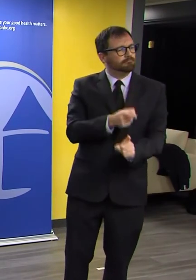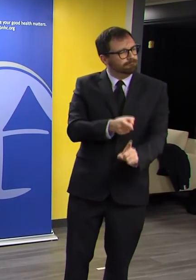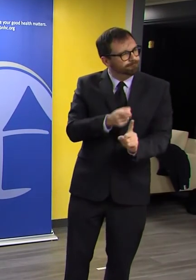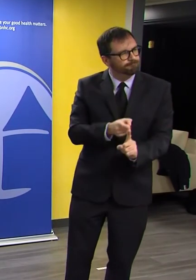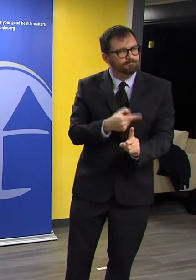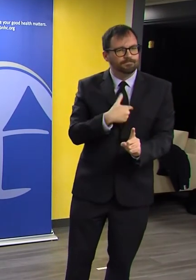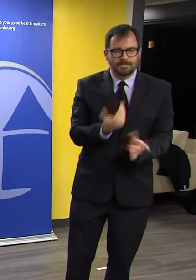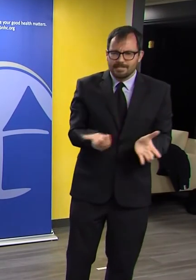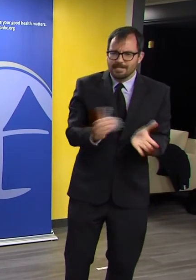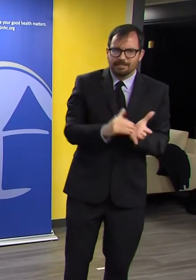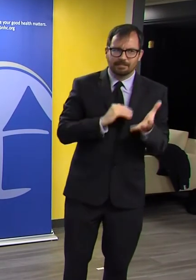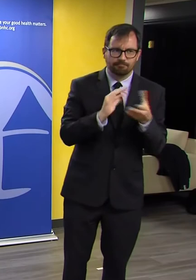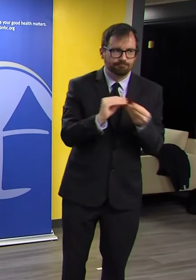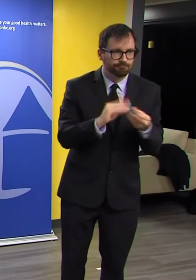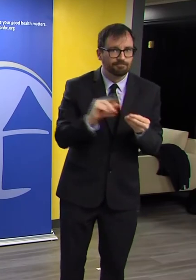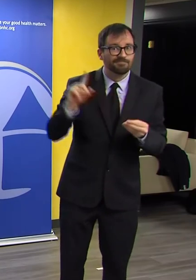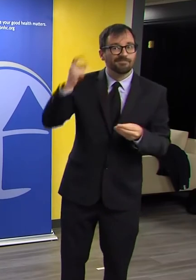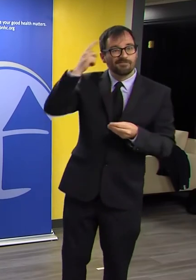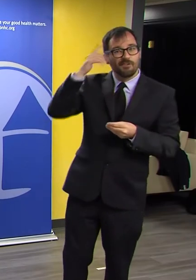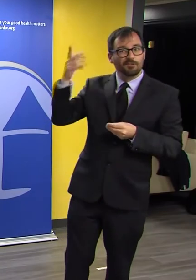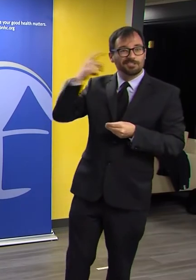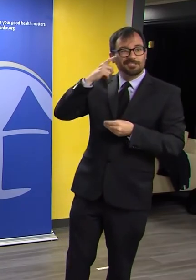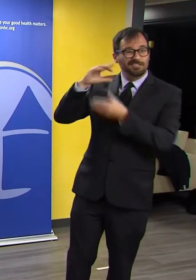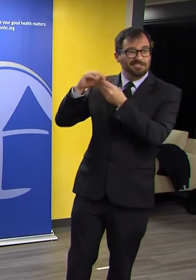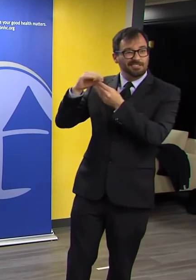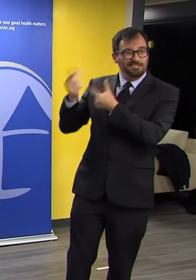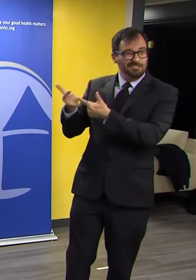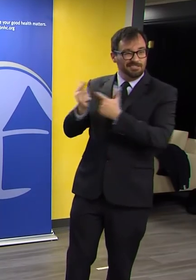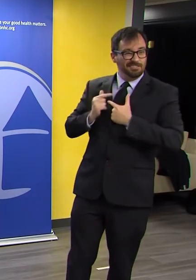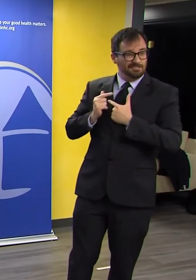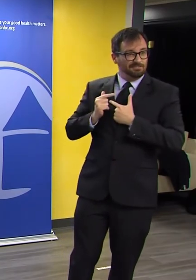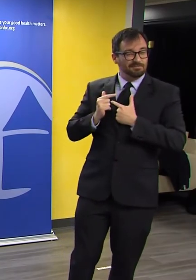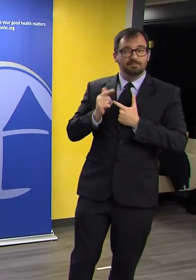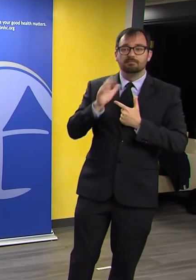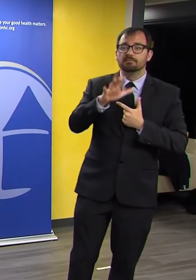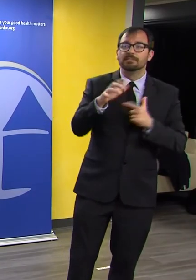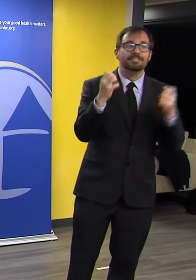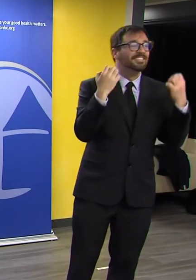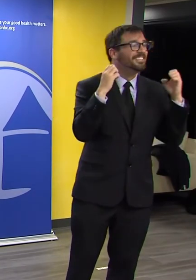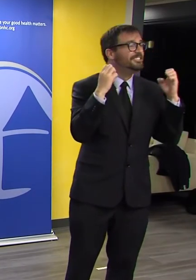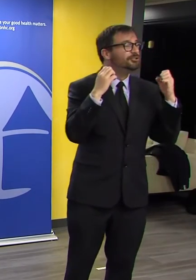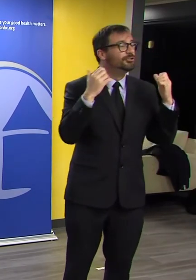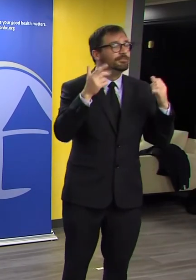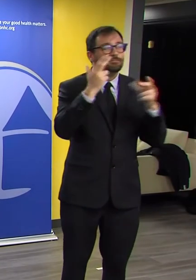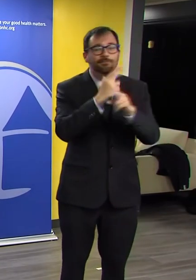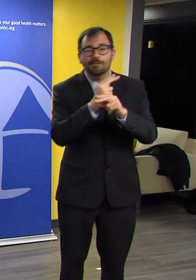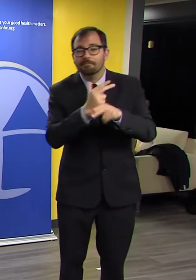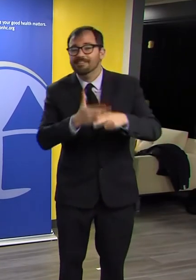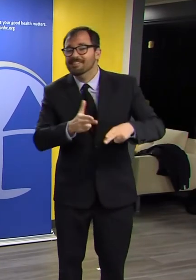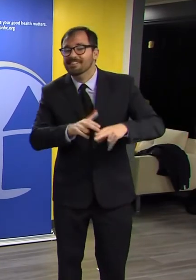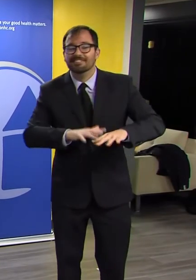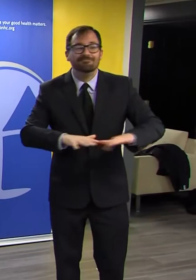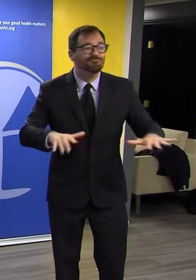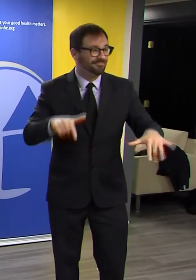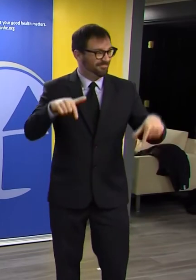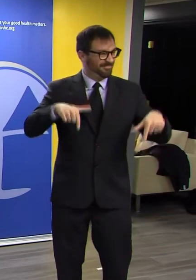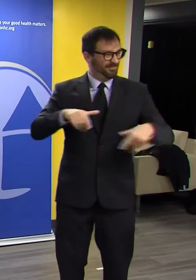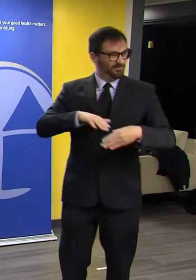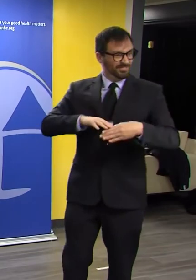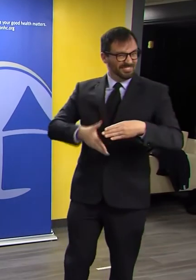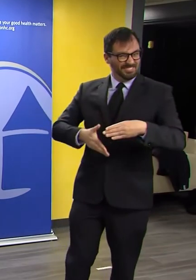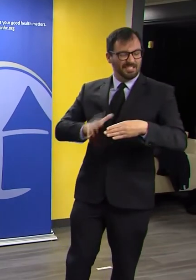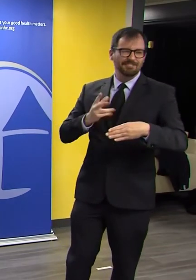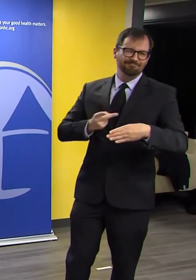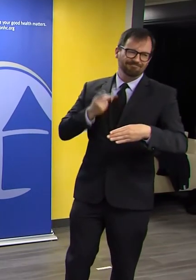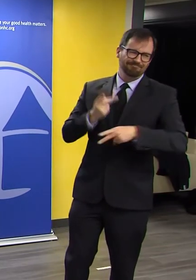safely and smally, if that's a word. It's important to continue to wear face covering. Limit your interactions with your closest